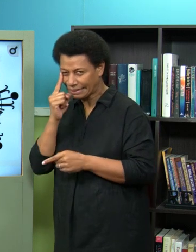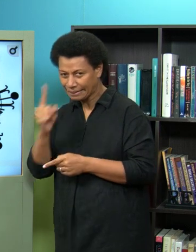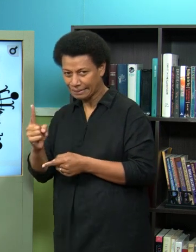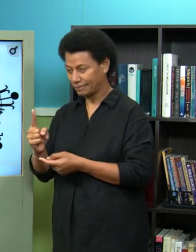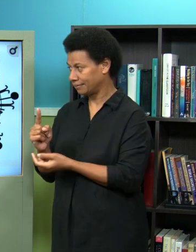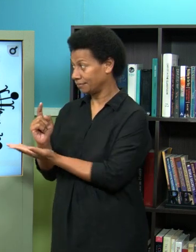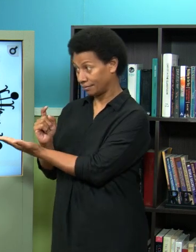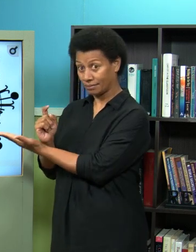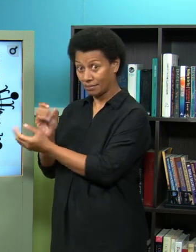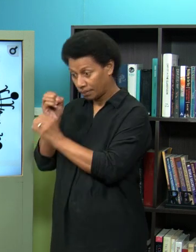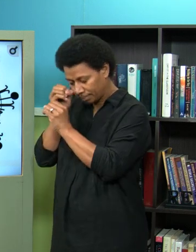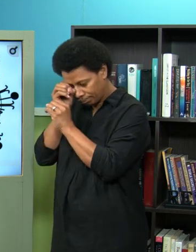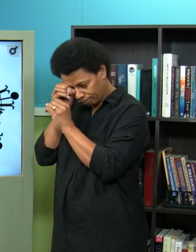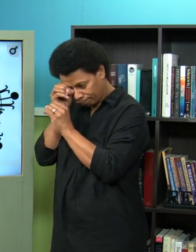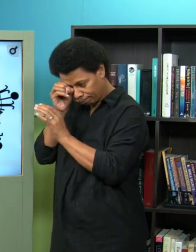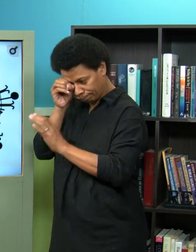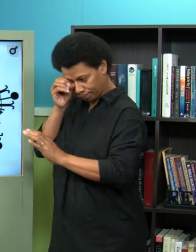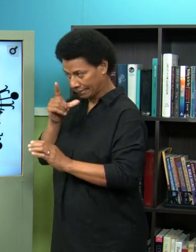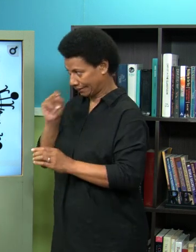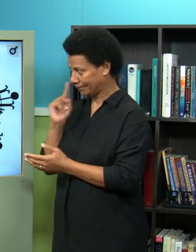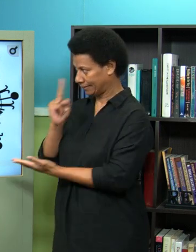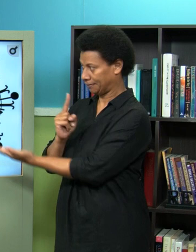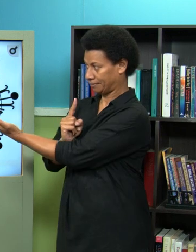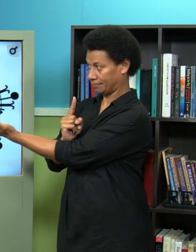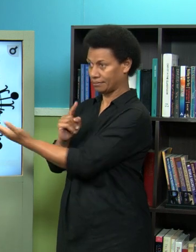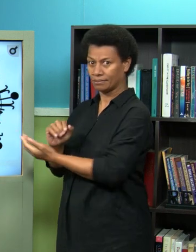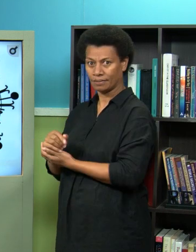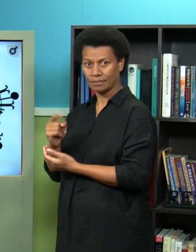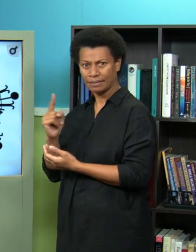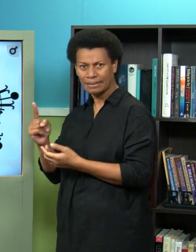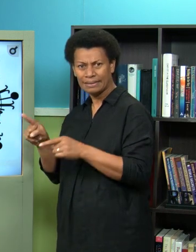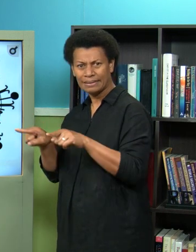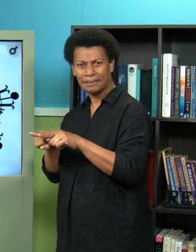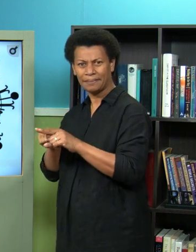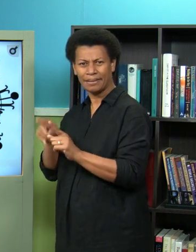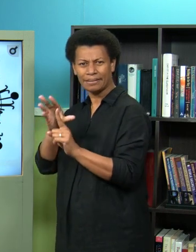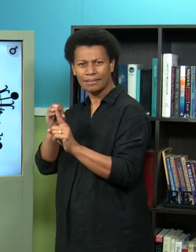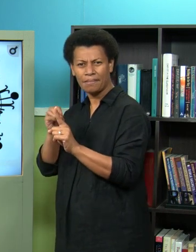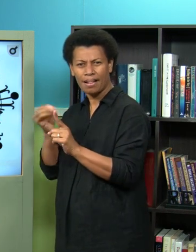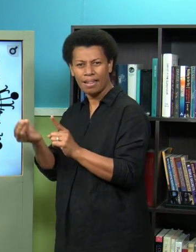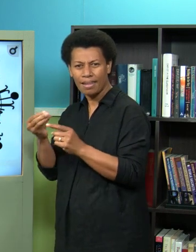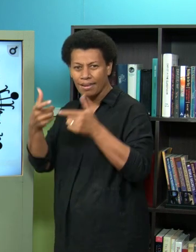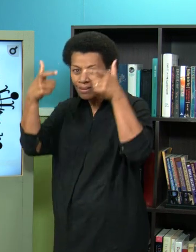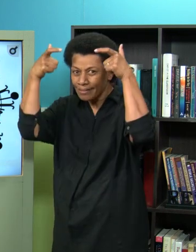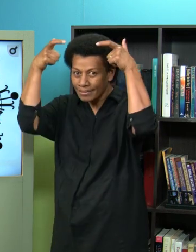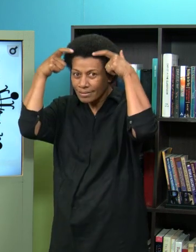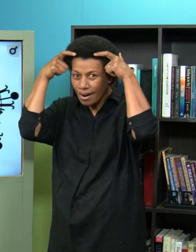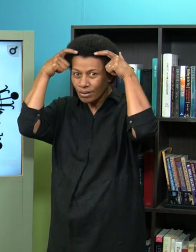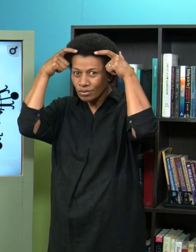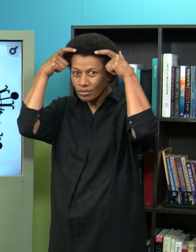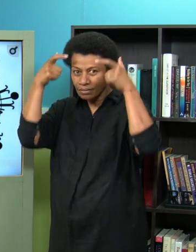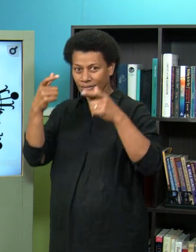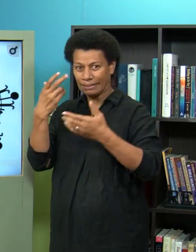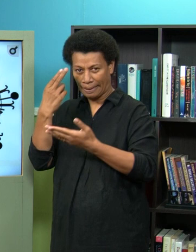a picture of an electron microscope and if you can see if you look around the edges it looks like the little virus has a crown hence